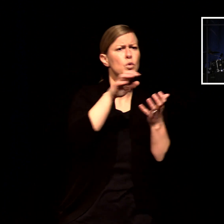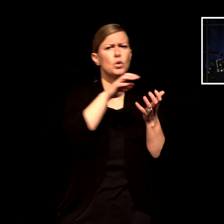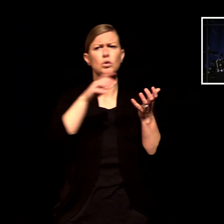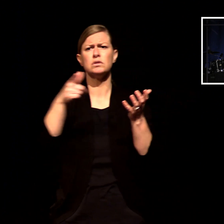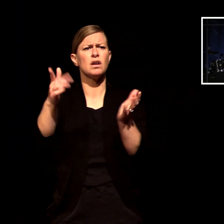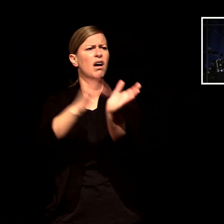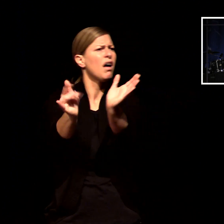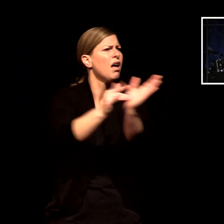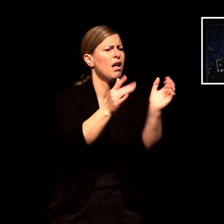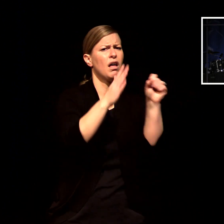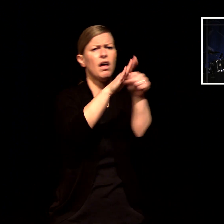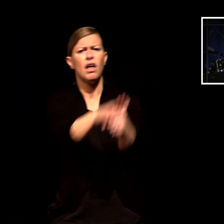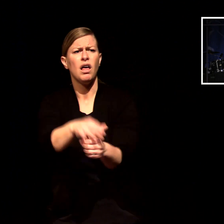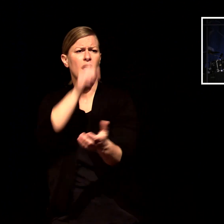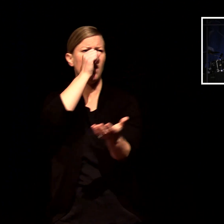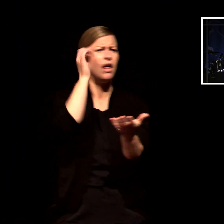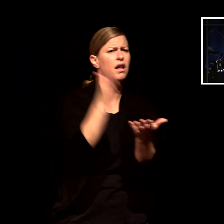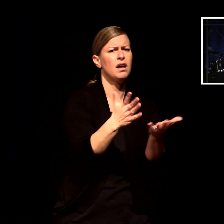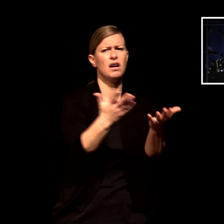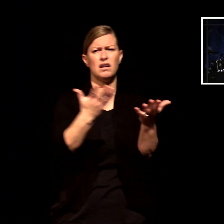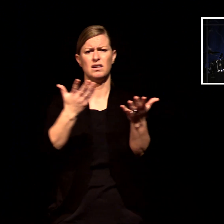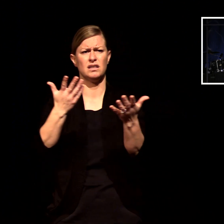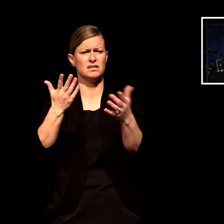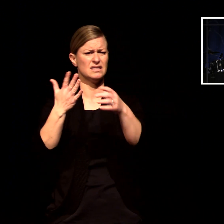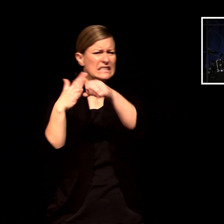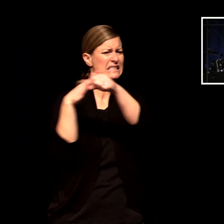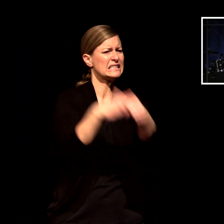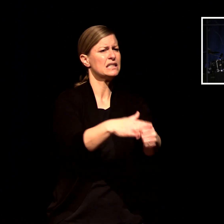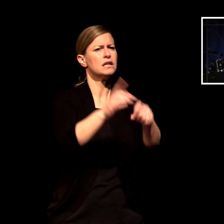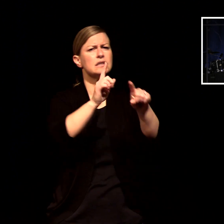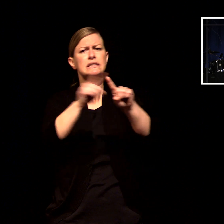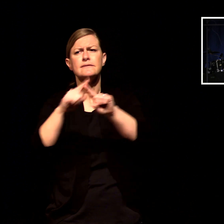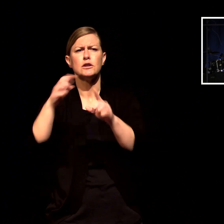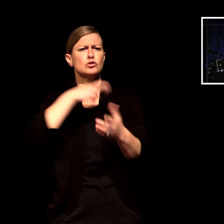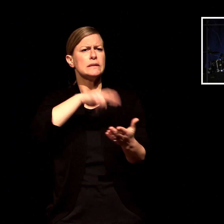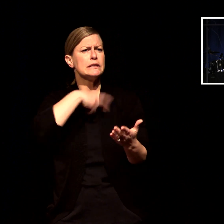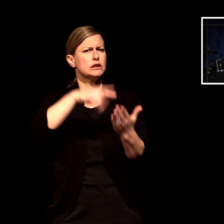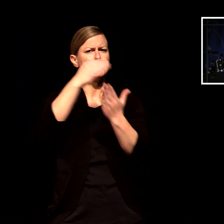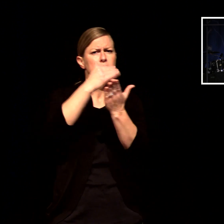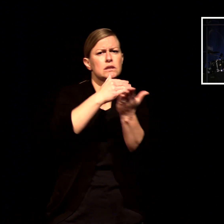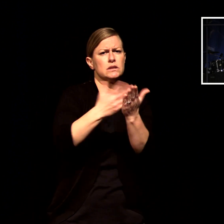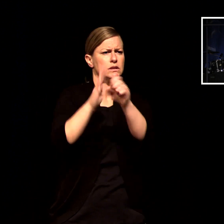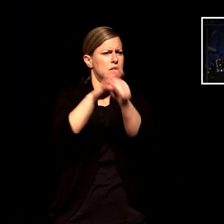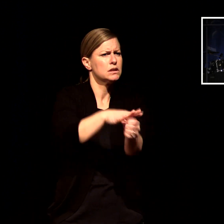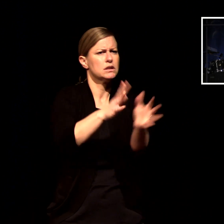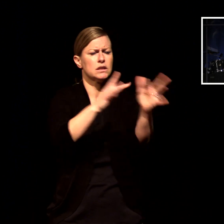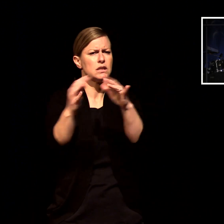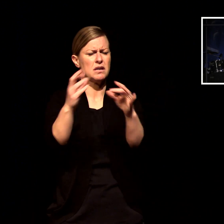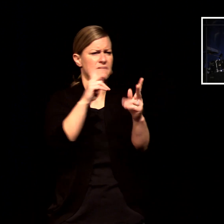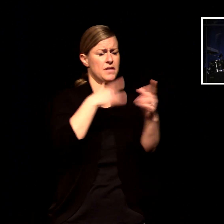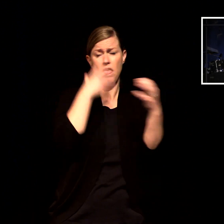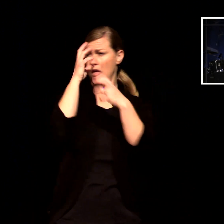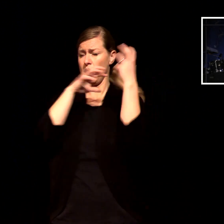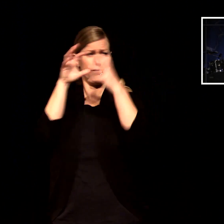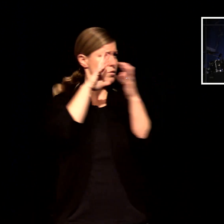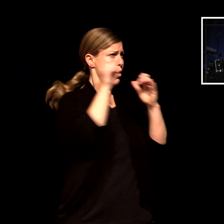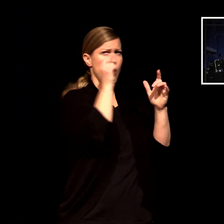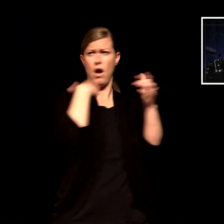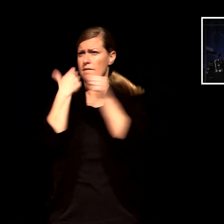were harassed with unrelenting demands with competing ideologies they were helpless it means that they were